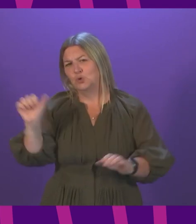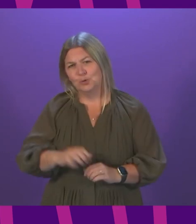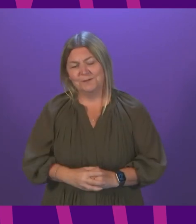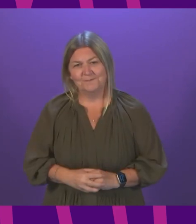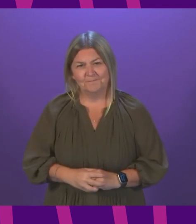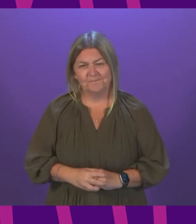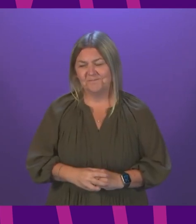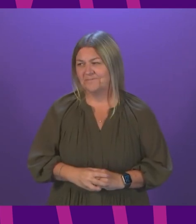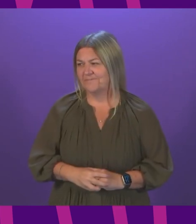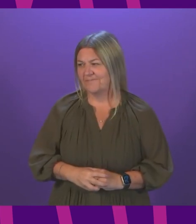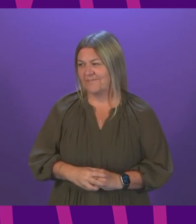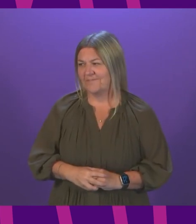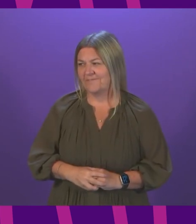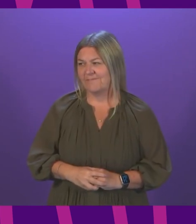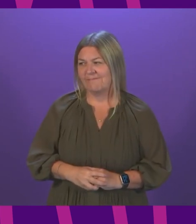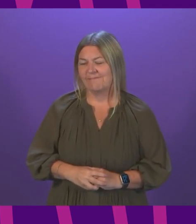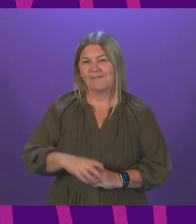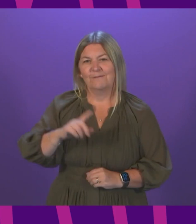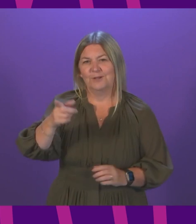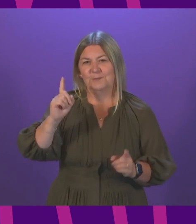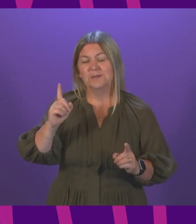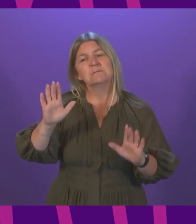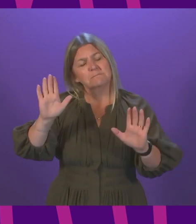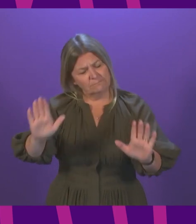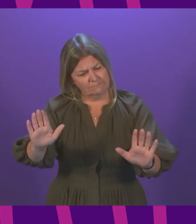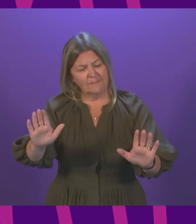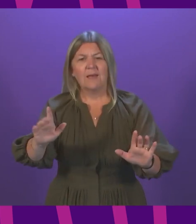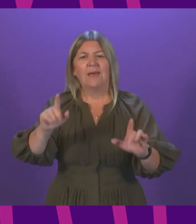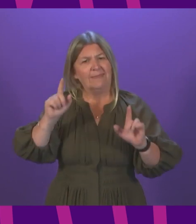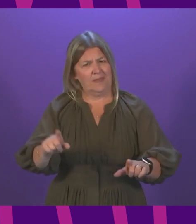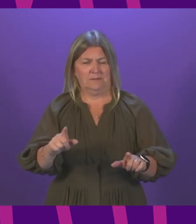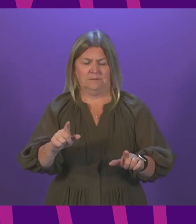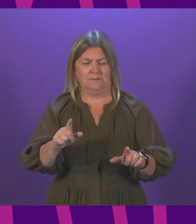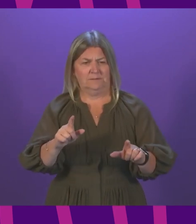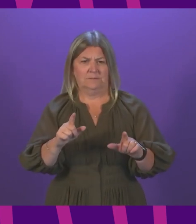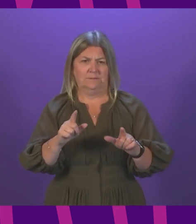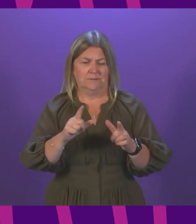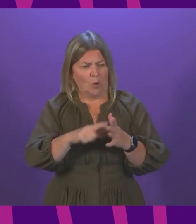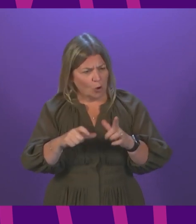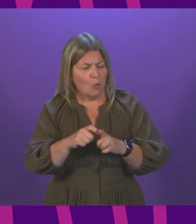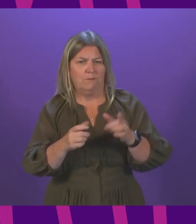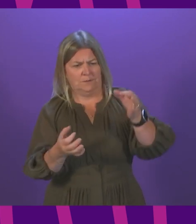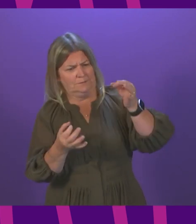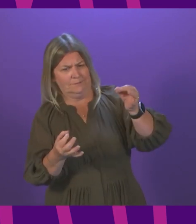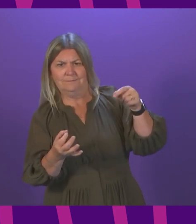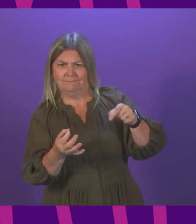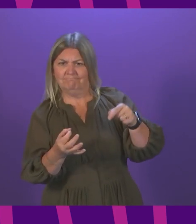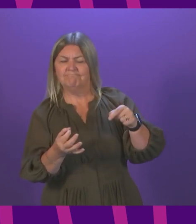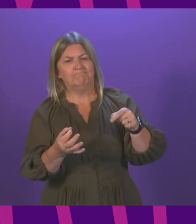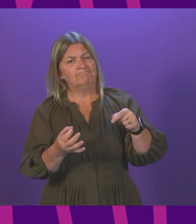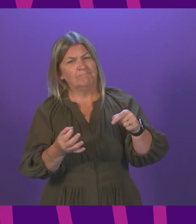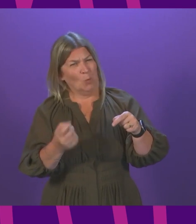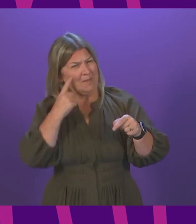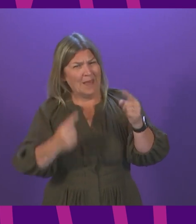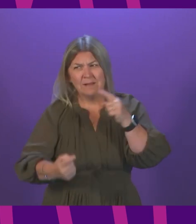vaccine passports, I really do defend these in principle. I mean, if you think about where we were last September, we would have been able with